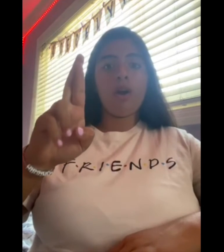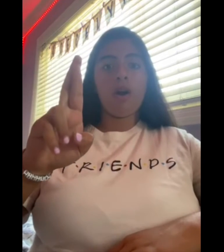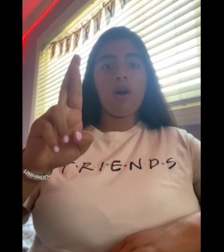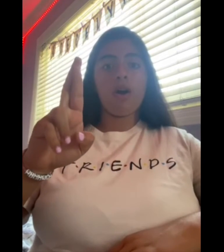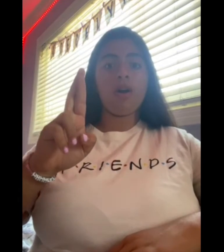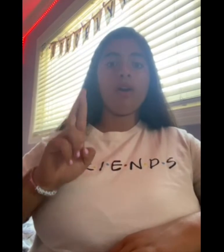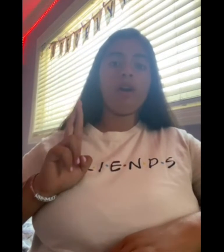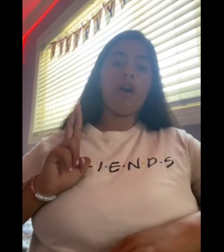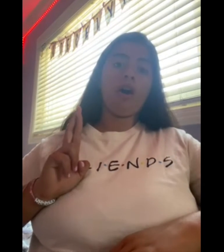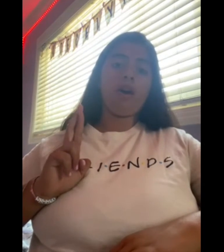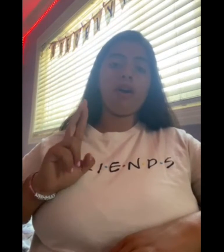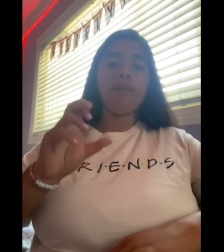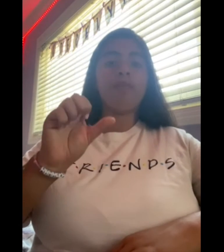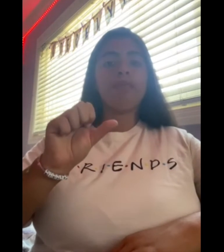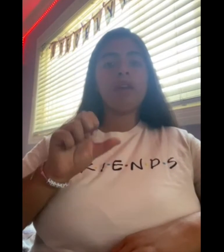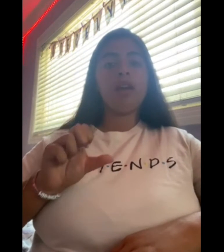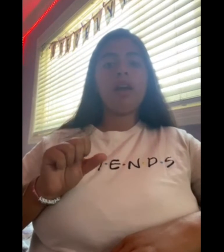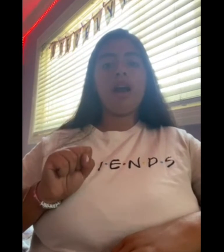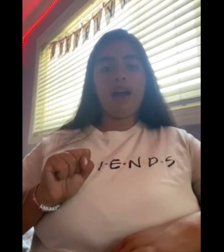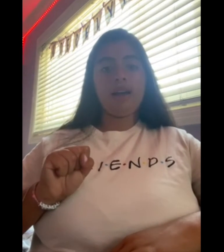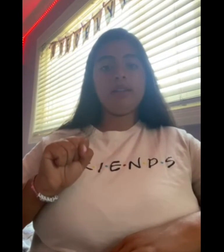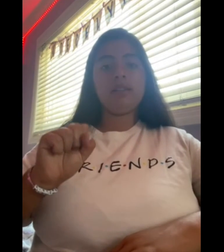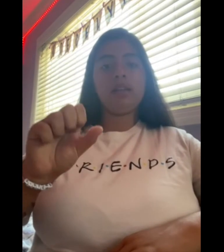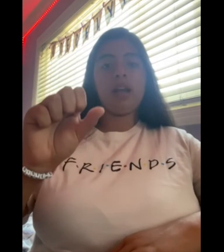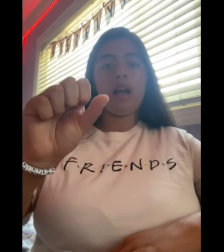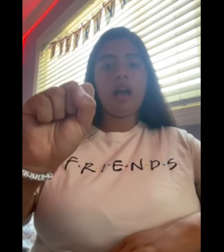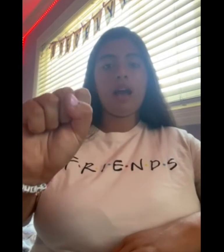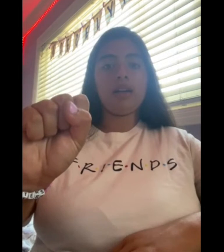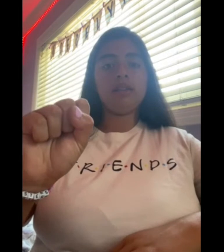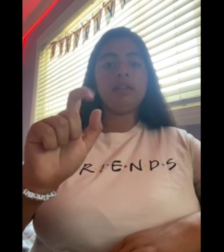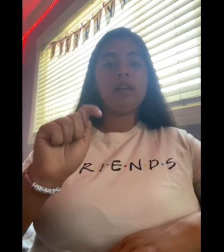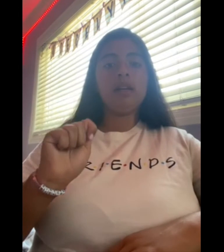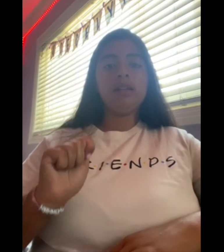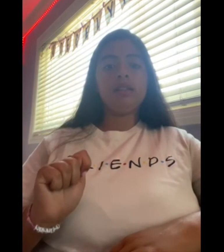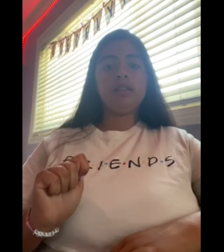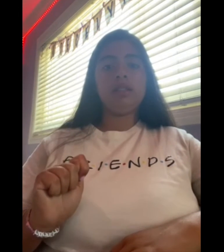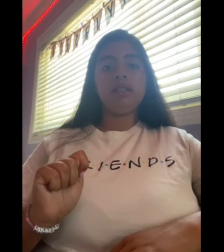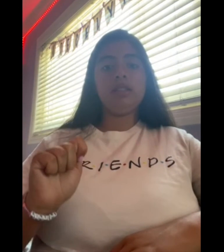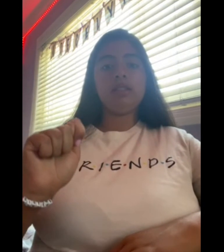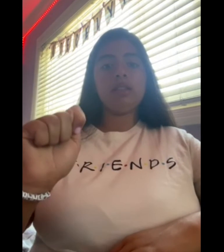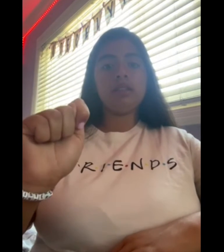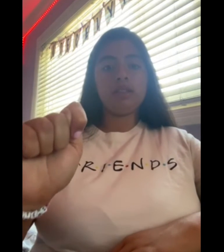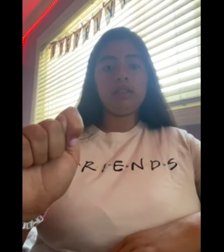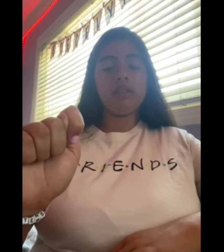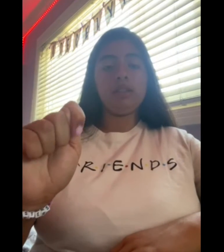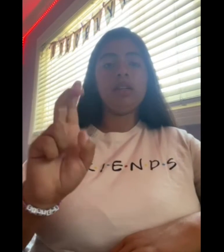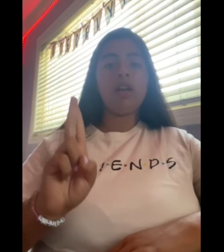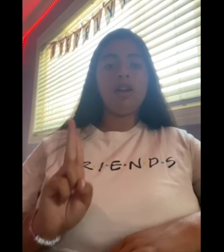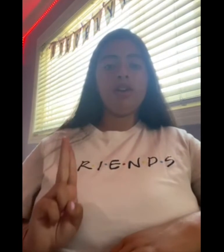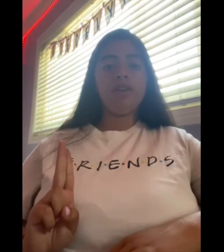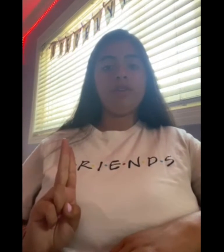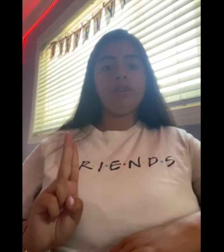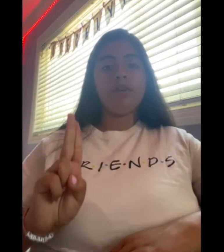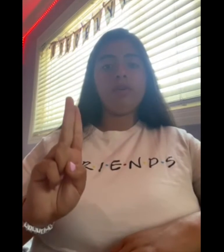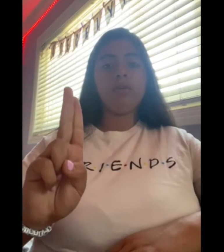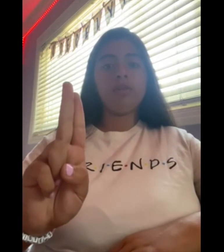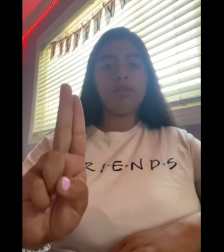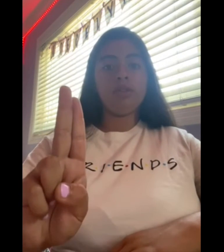R, R, S, S, T, T, U, U,